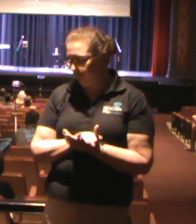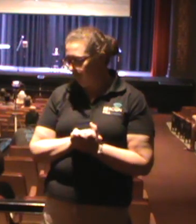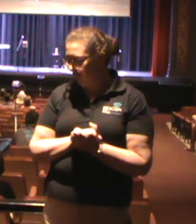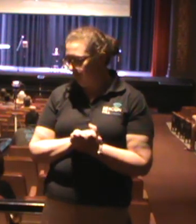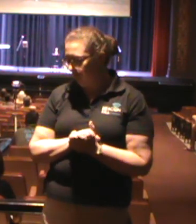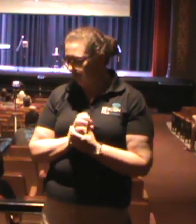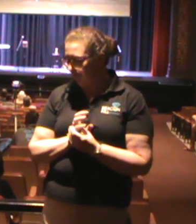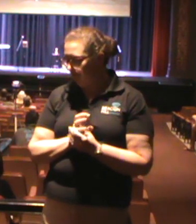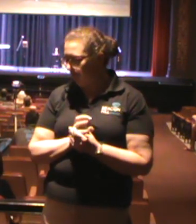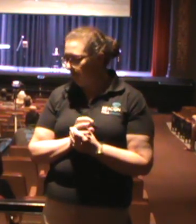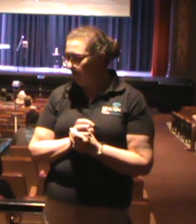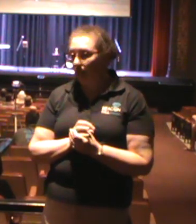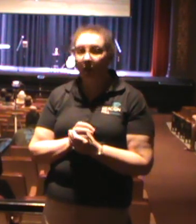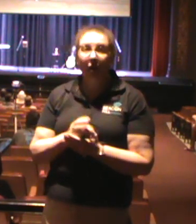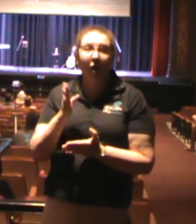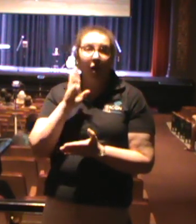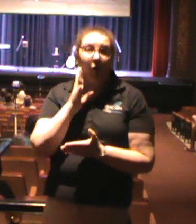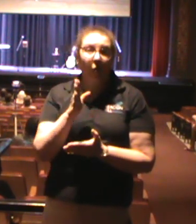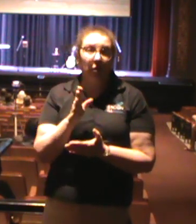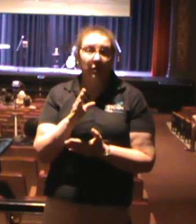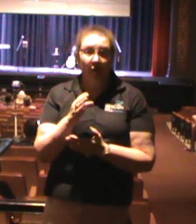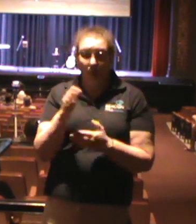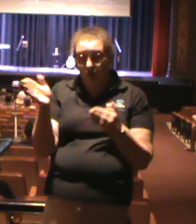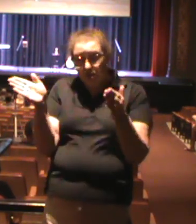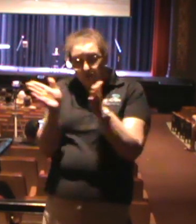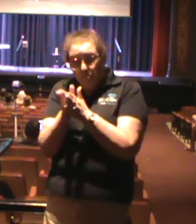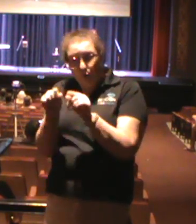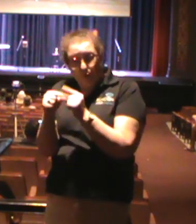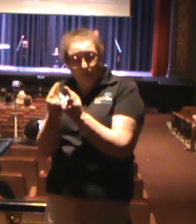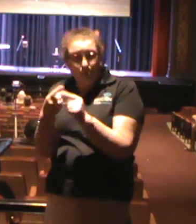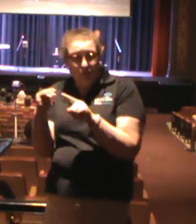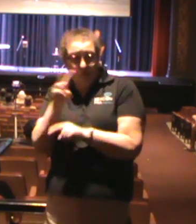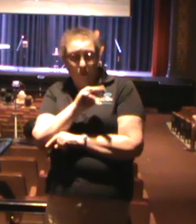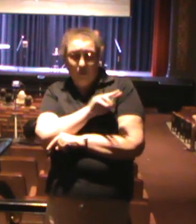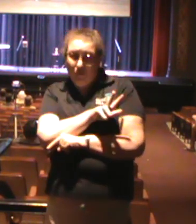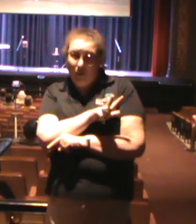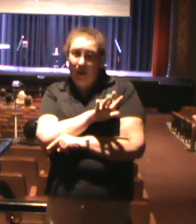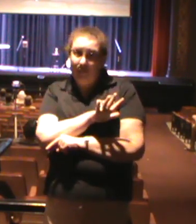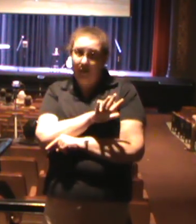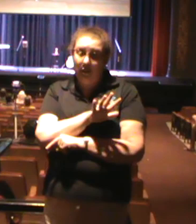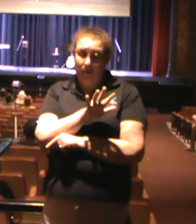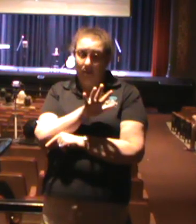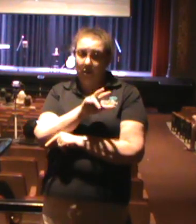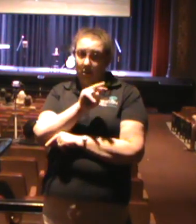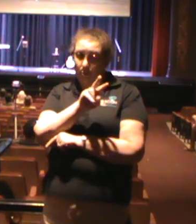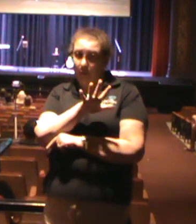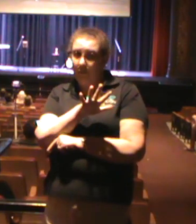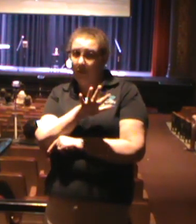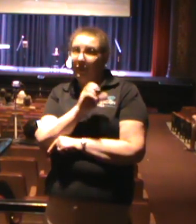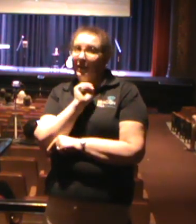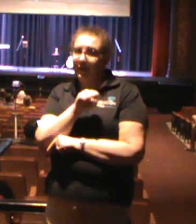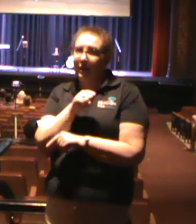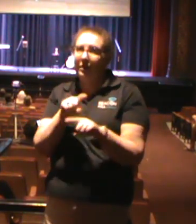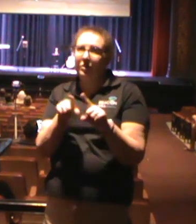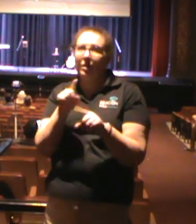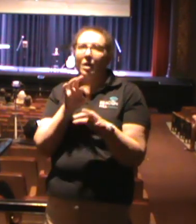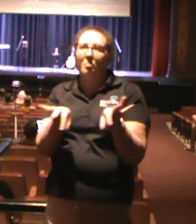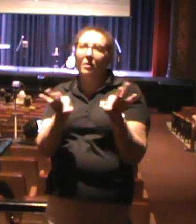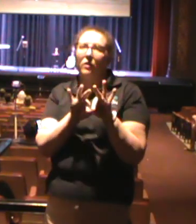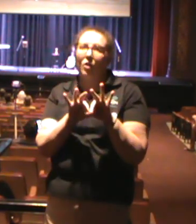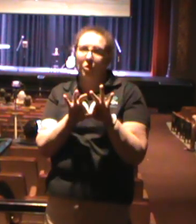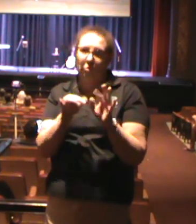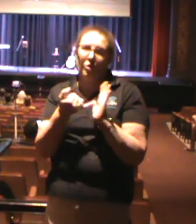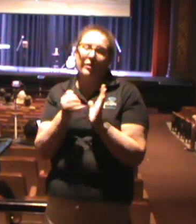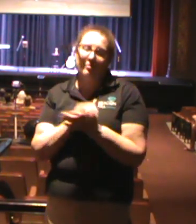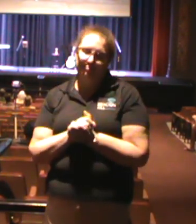Was it a remnant out of the 25? Yeah. But those two people are worth it, isn't it? Those two